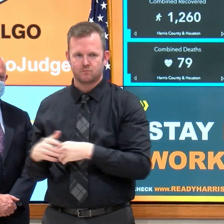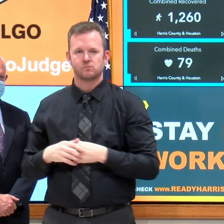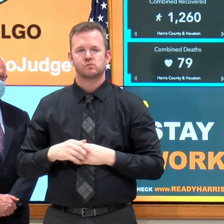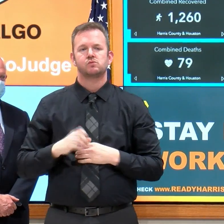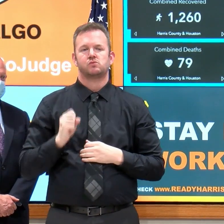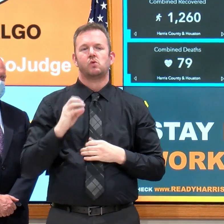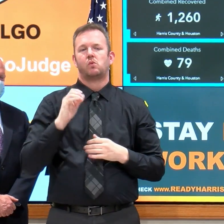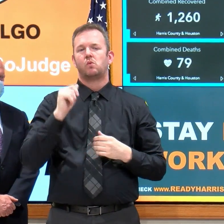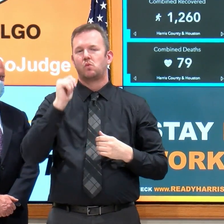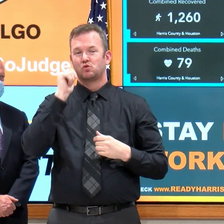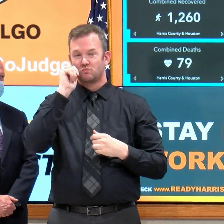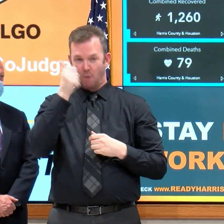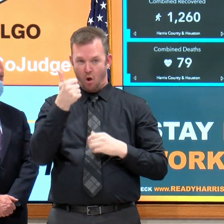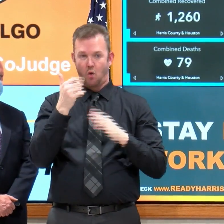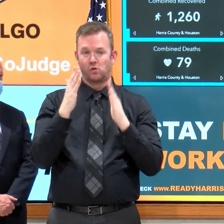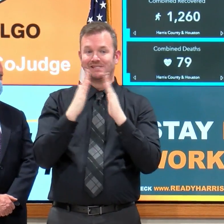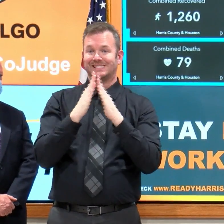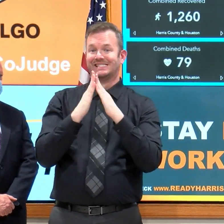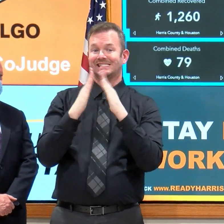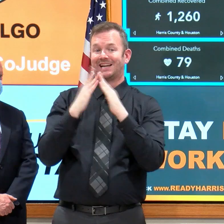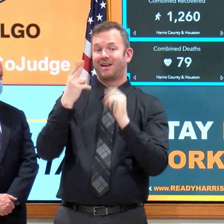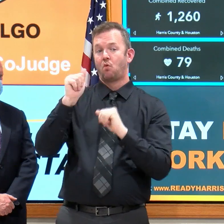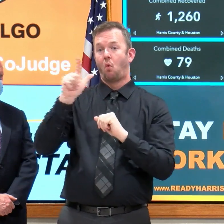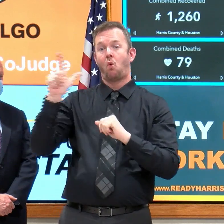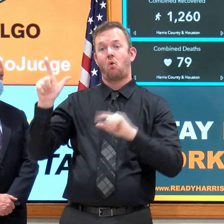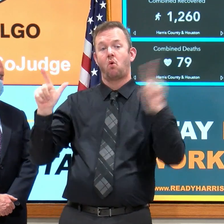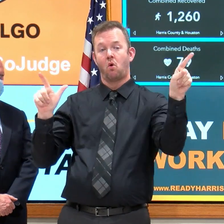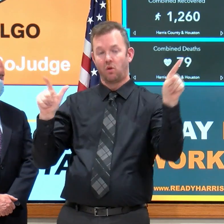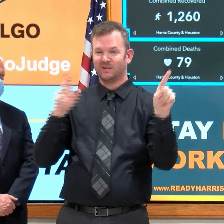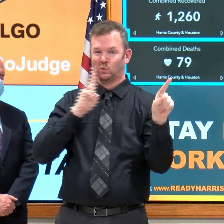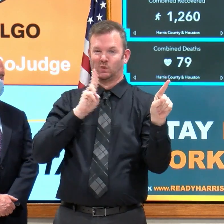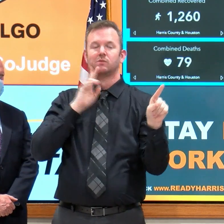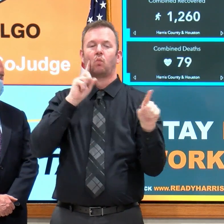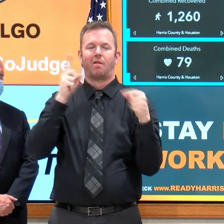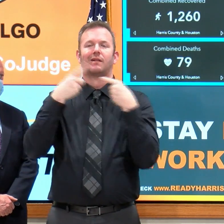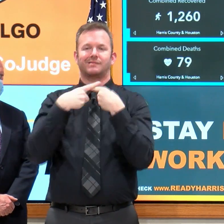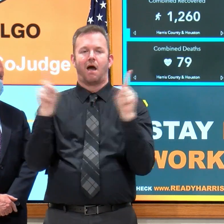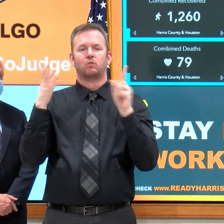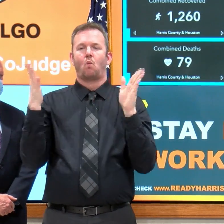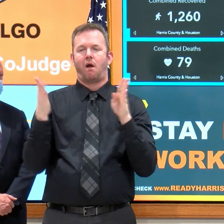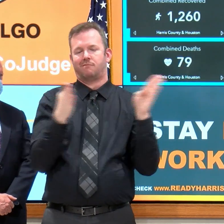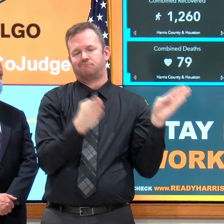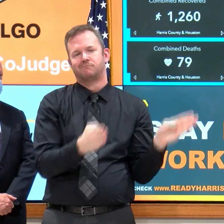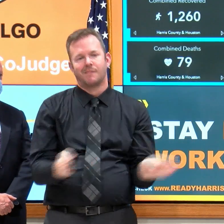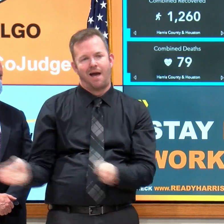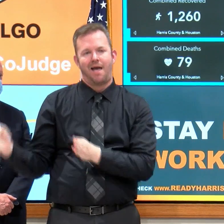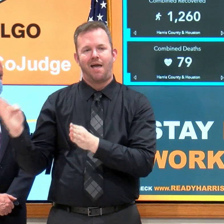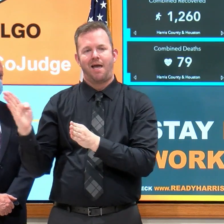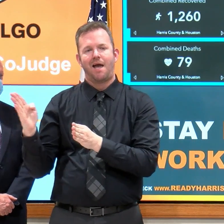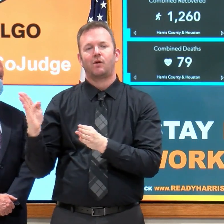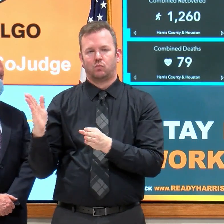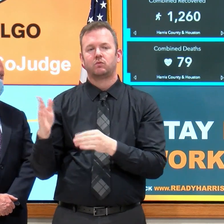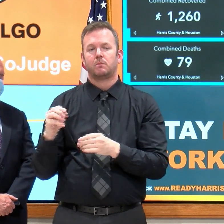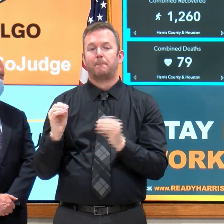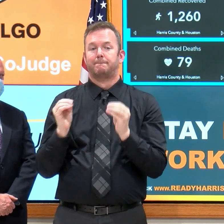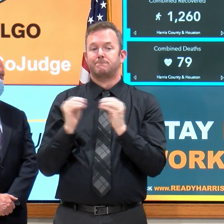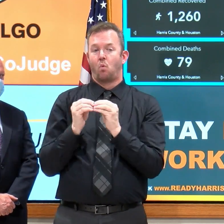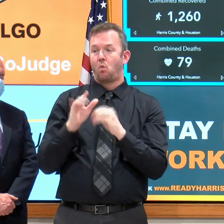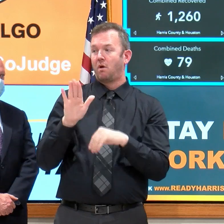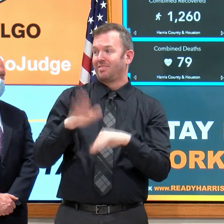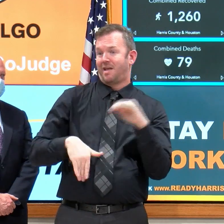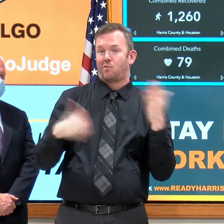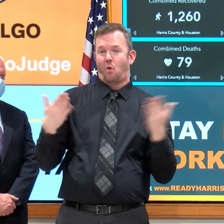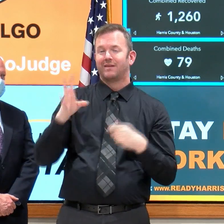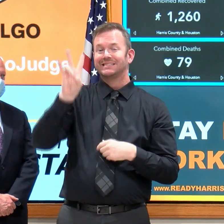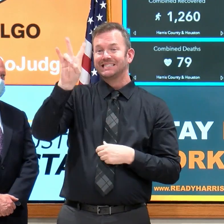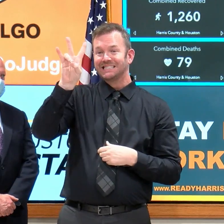provide more than 70,000 face coverings to people in our vulnerable communities. And